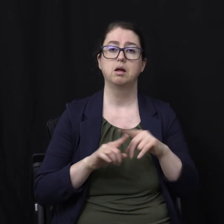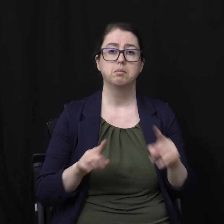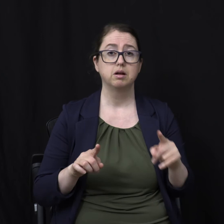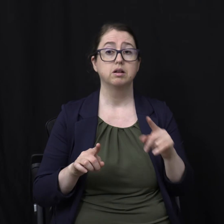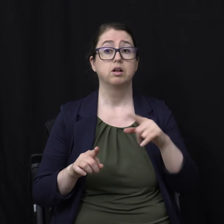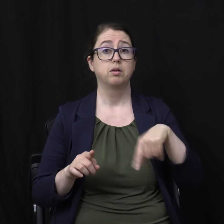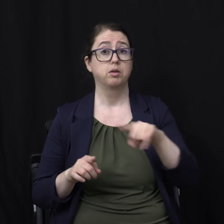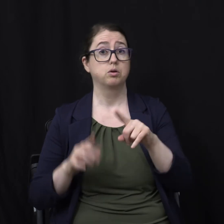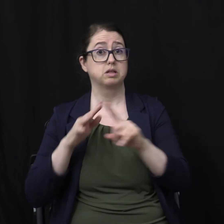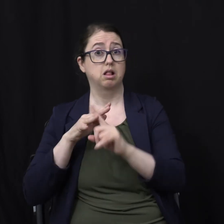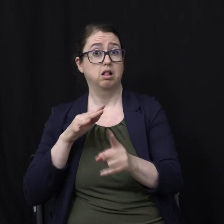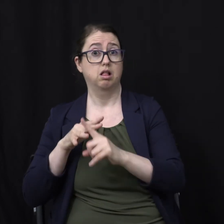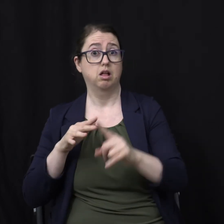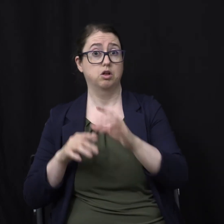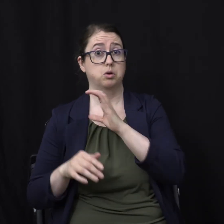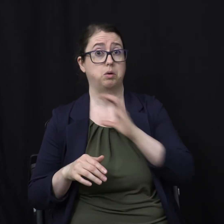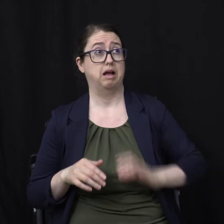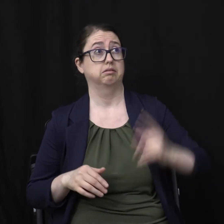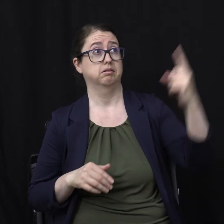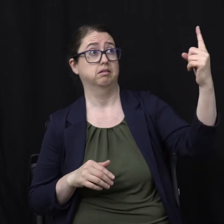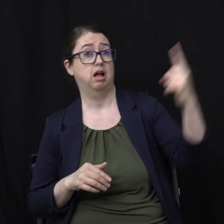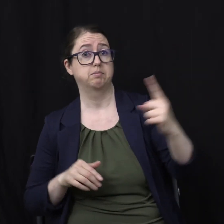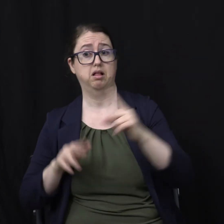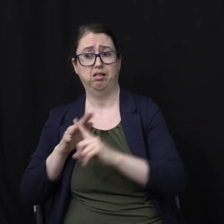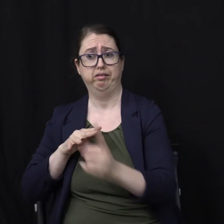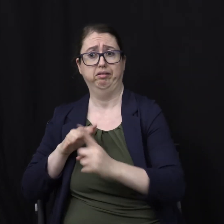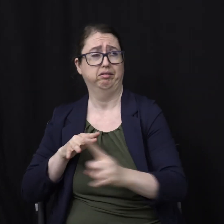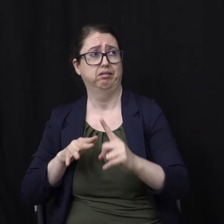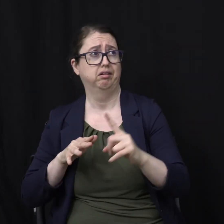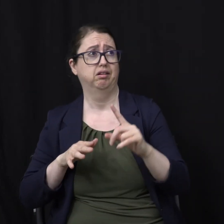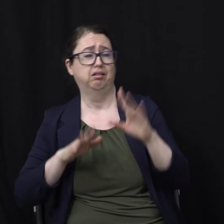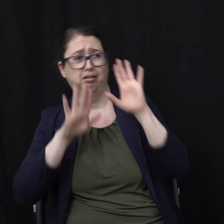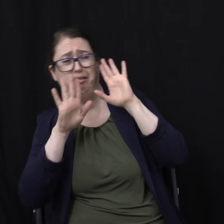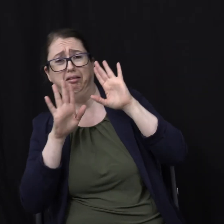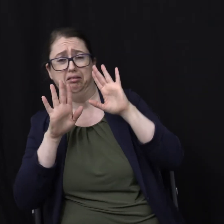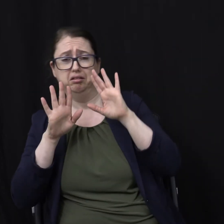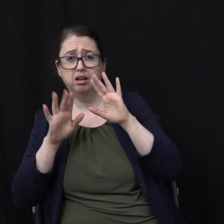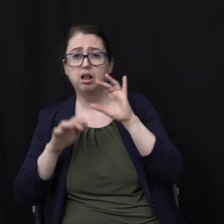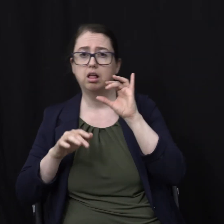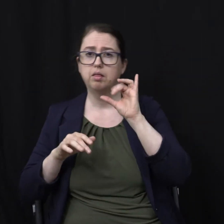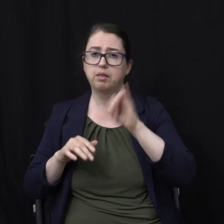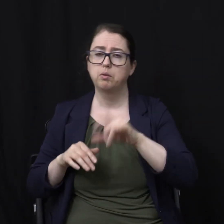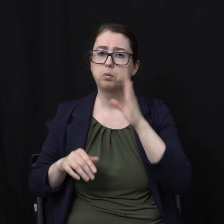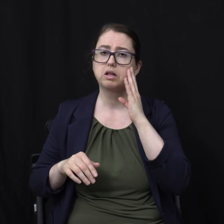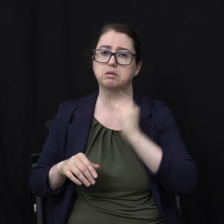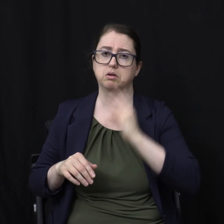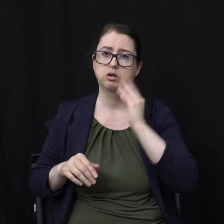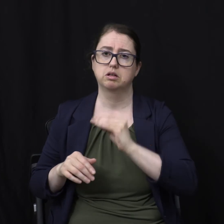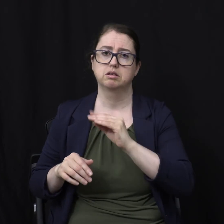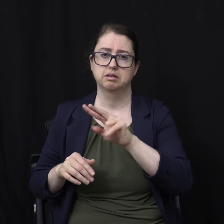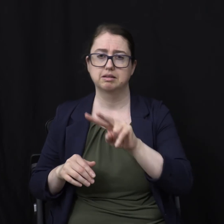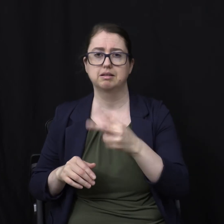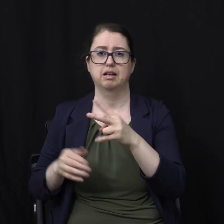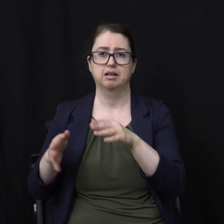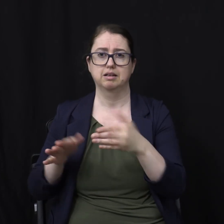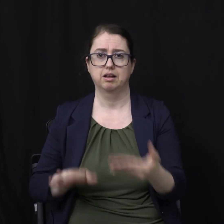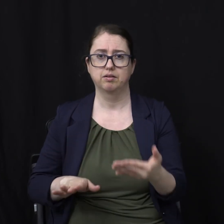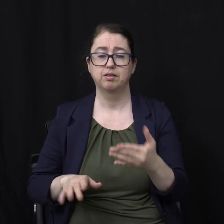Christ At his second coming Experience the first death Right then A thousand years later The lake of fire happens And